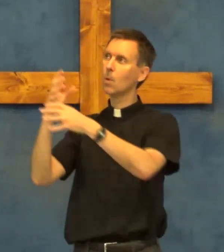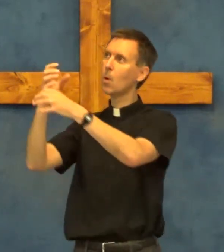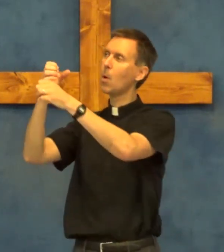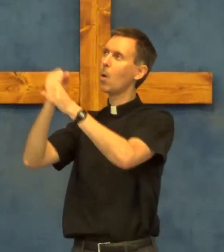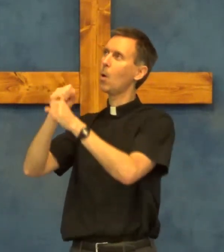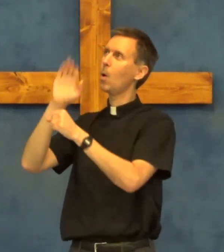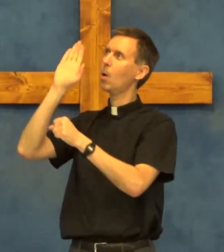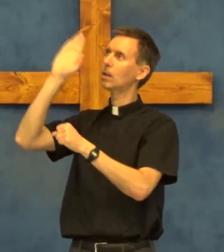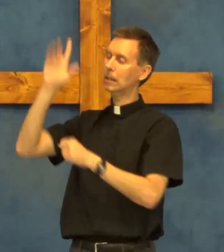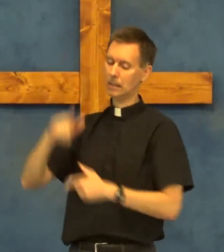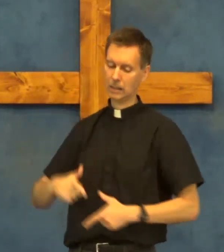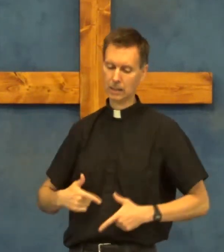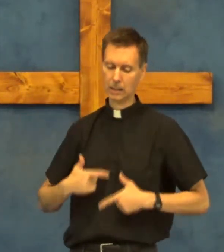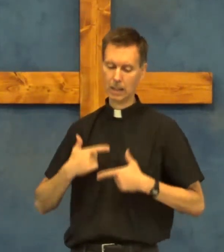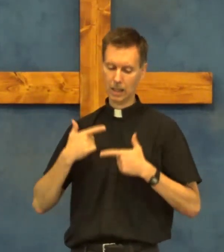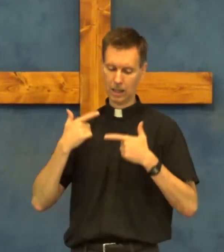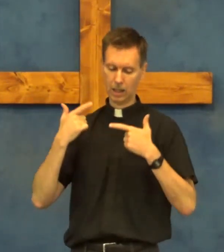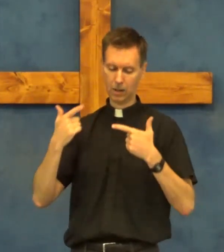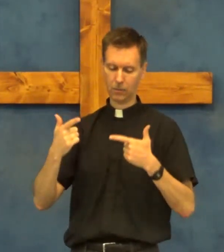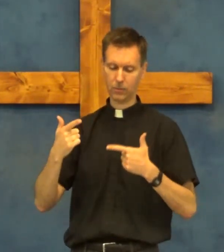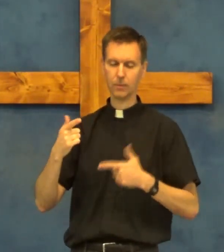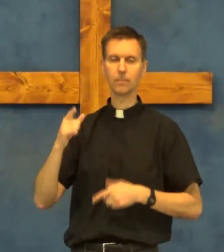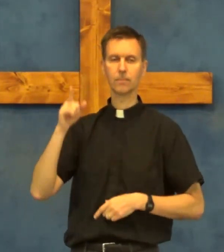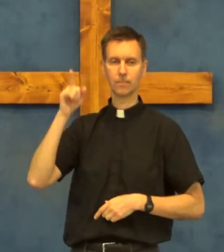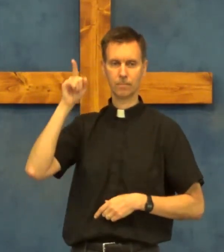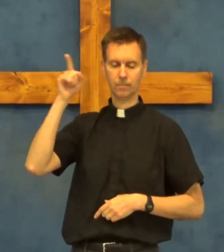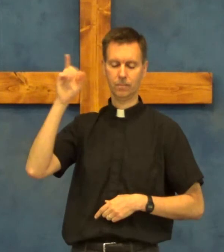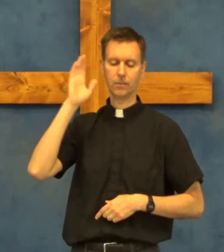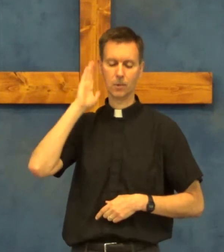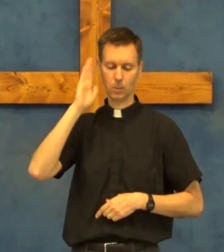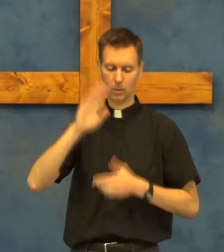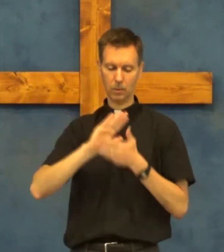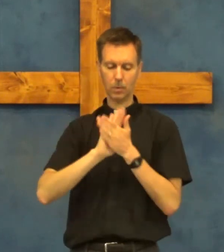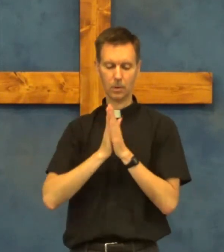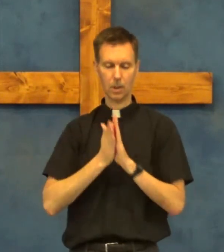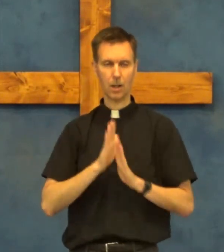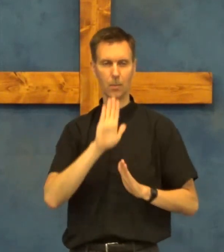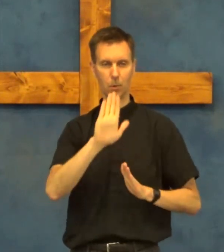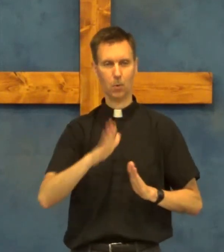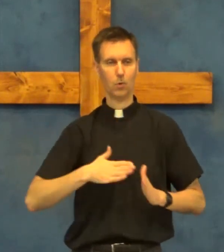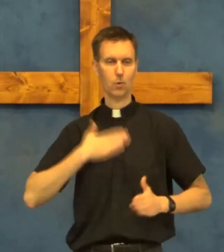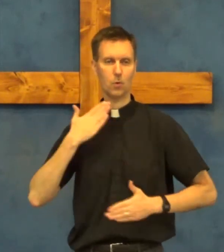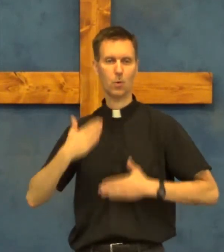and it shall be your joy and crown